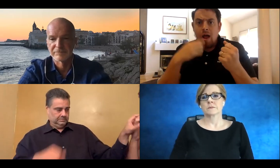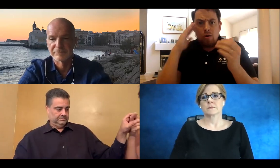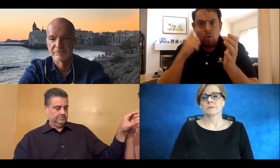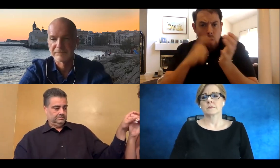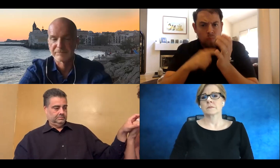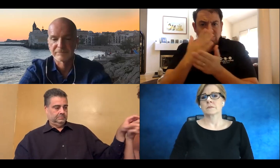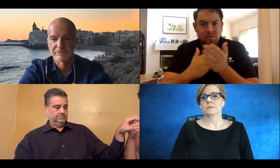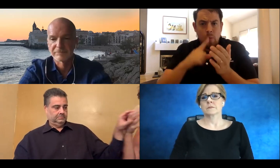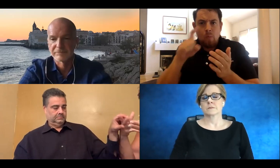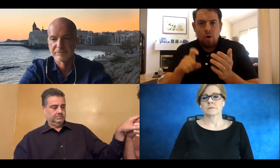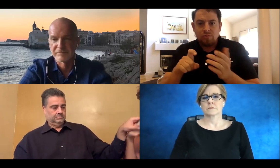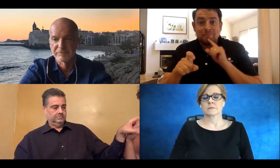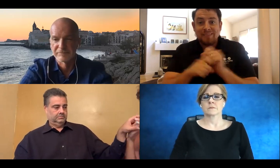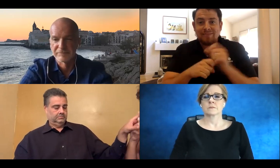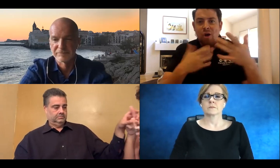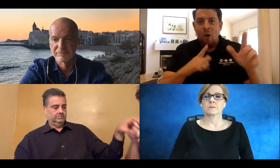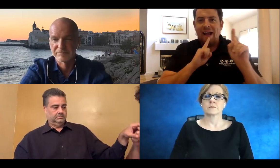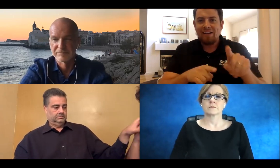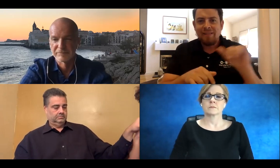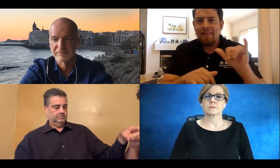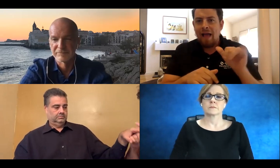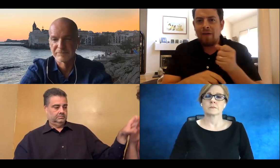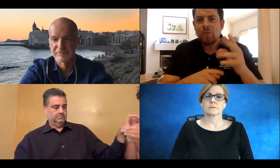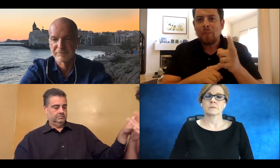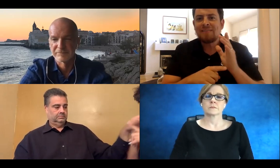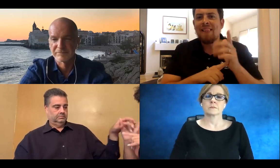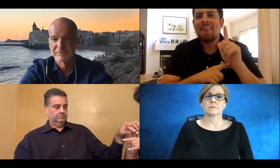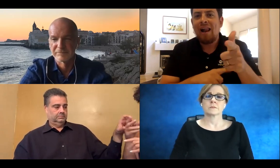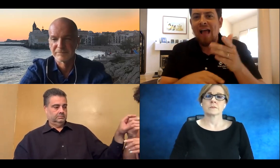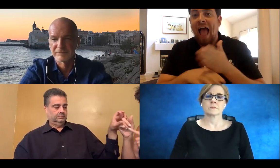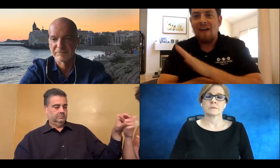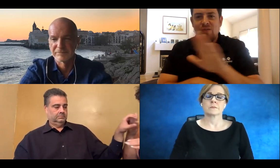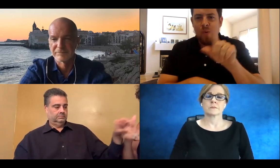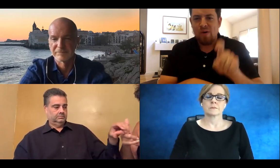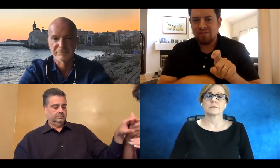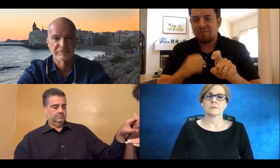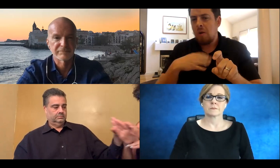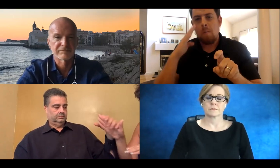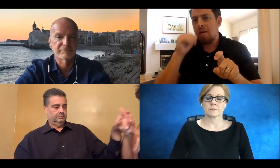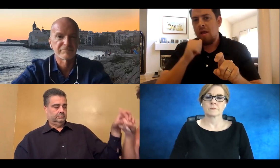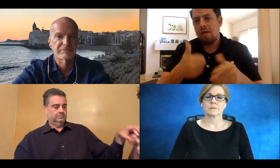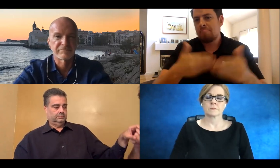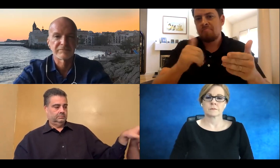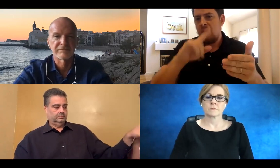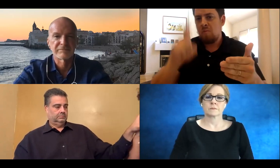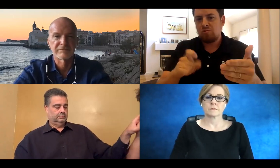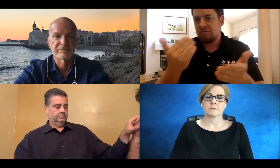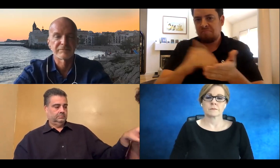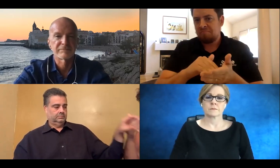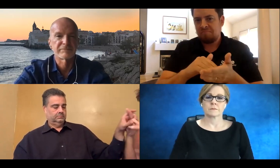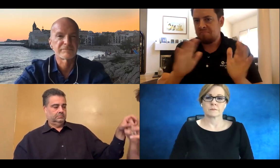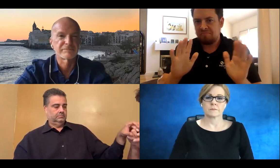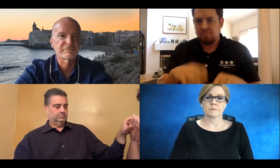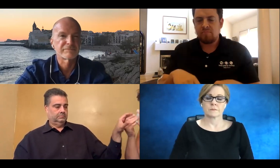And if necessary, I can call on you to give your question and sign. Some it looks like have already been answered just a little while after the